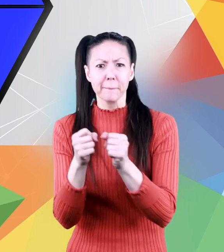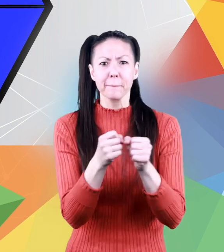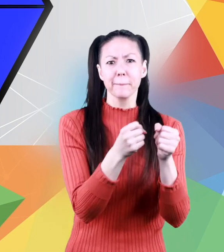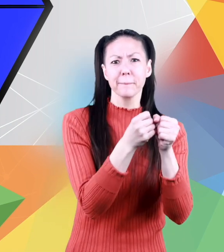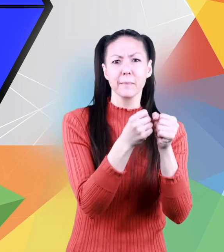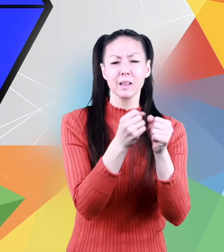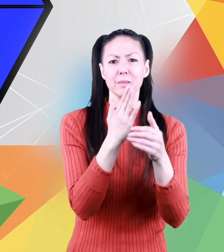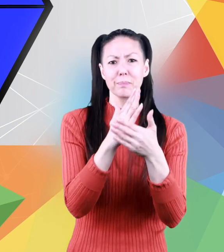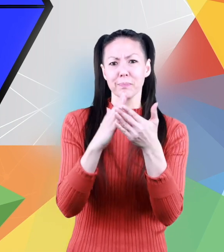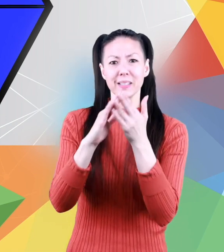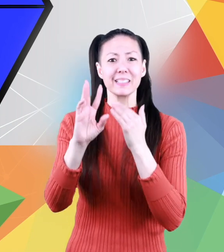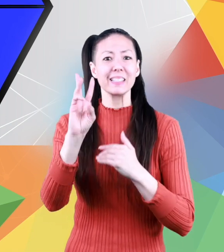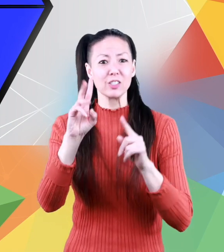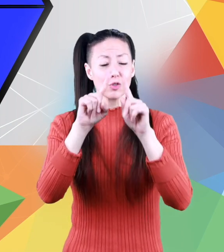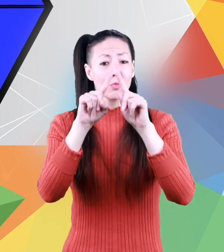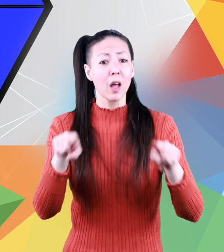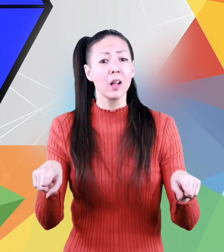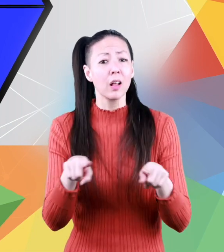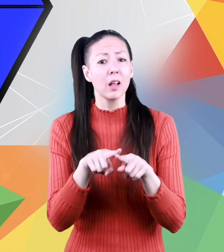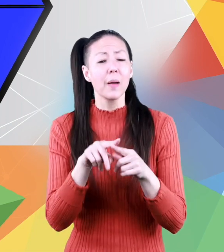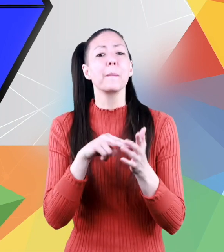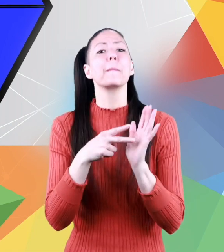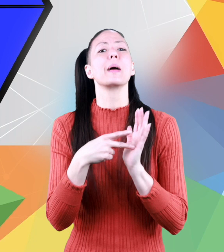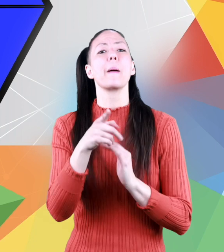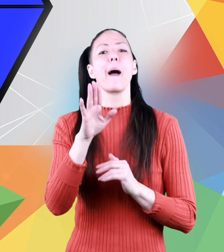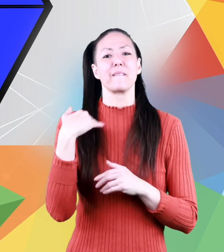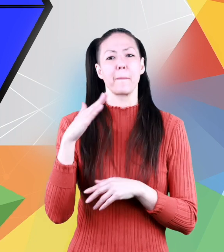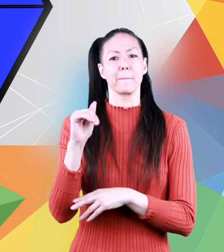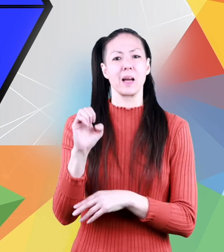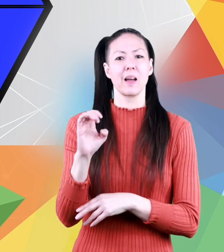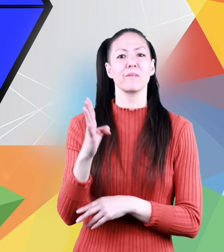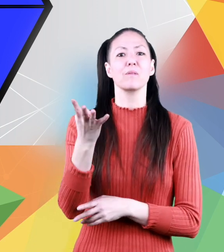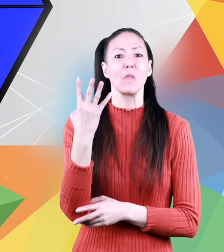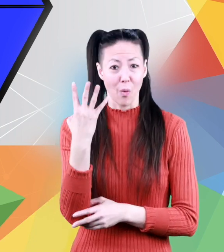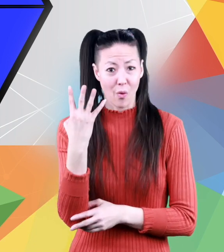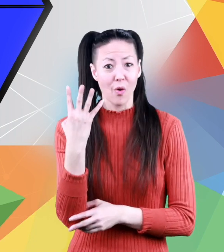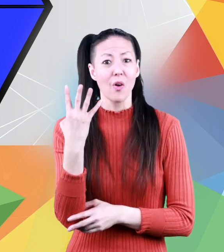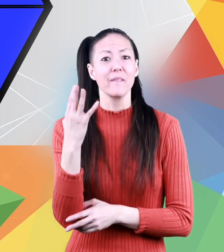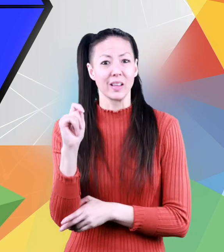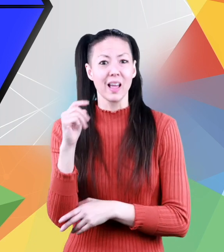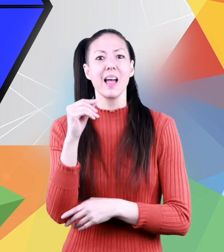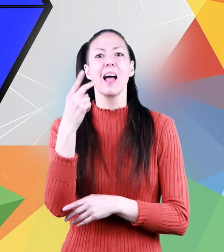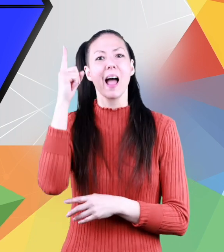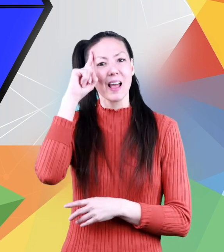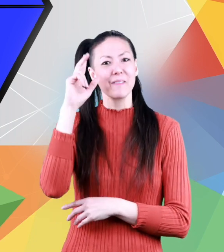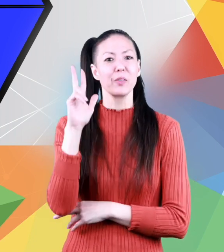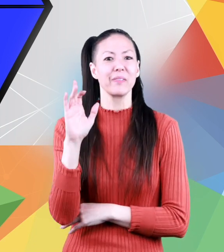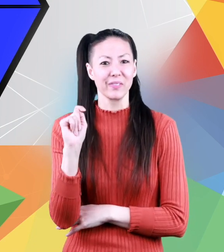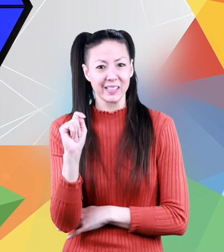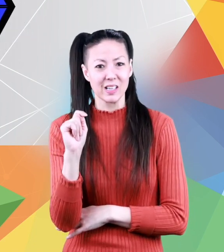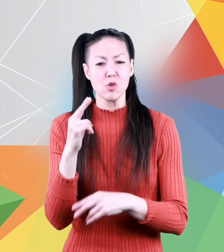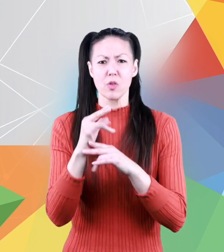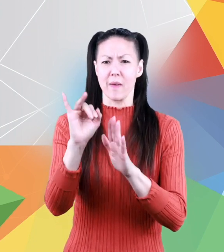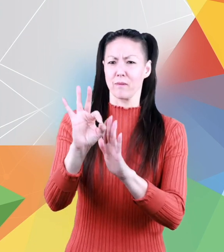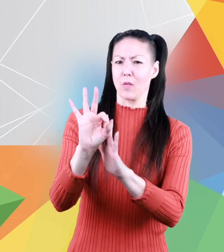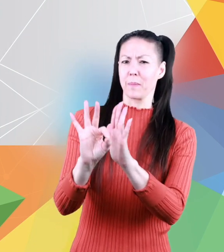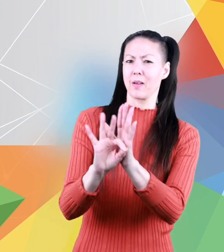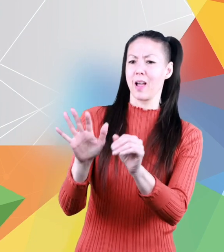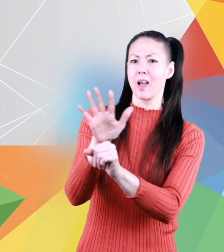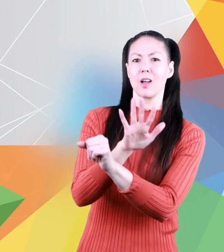up into six triangles which each have a base of four feet and a height of three feet using our formula for